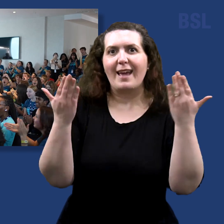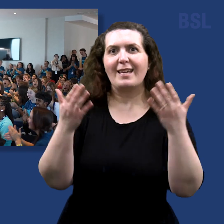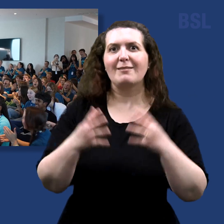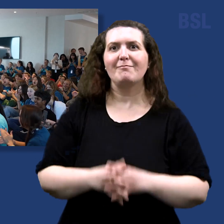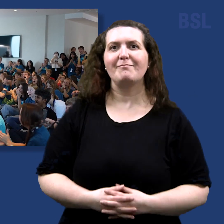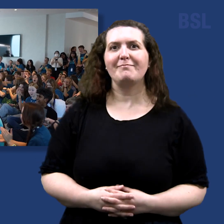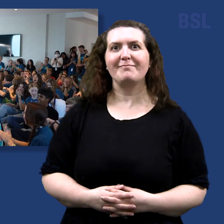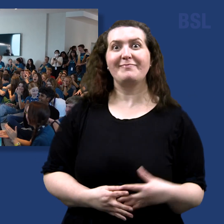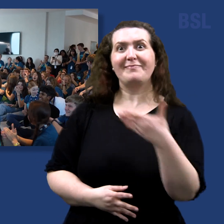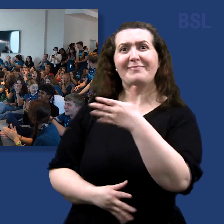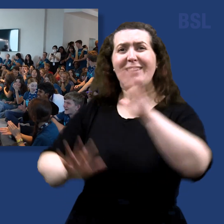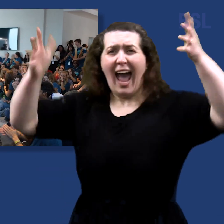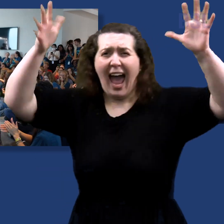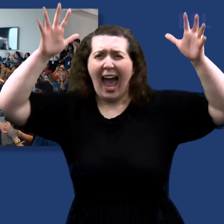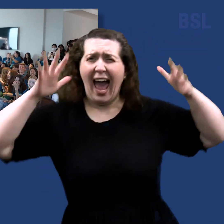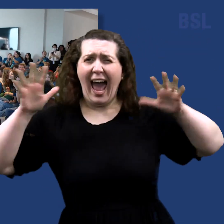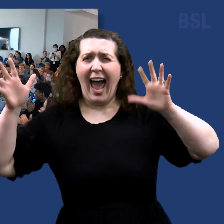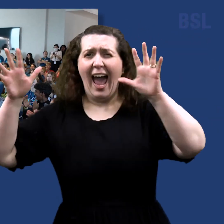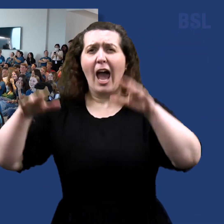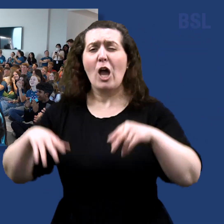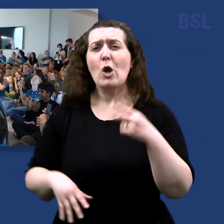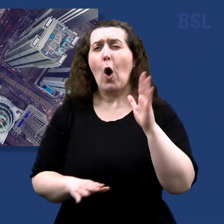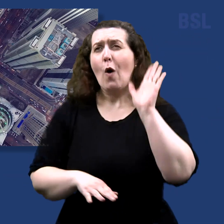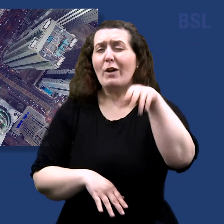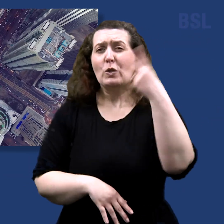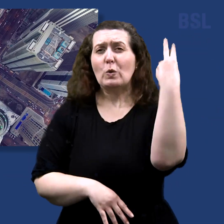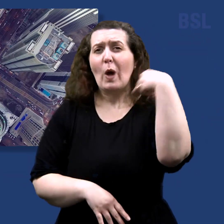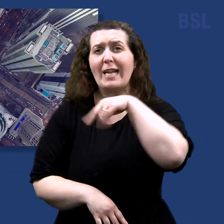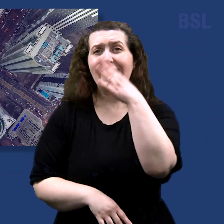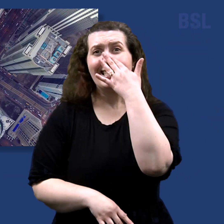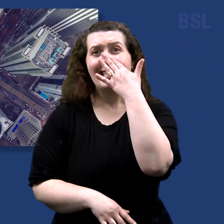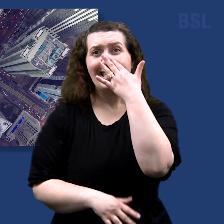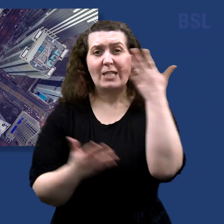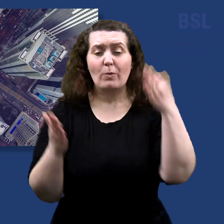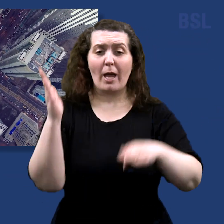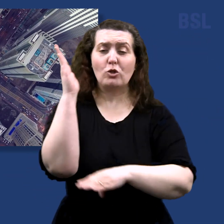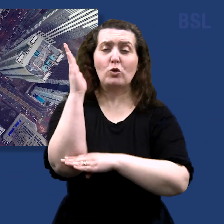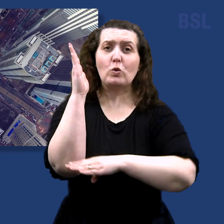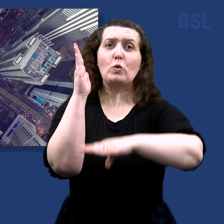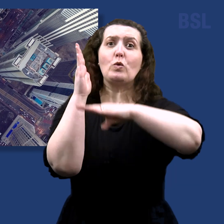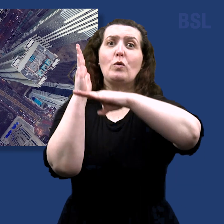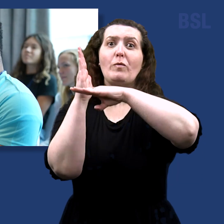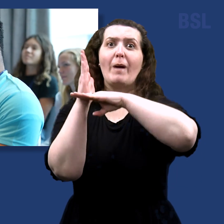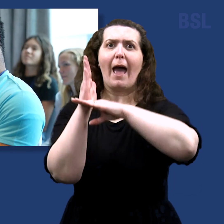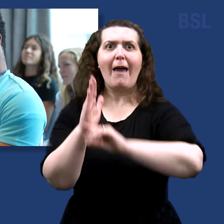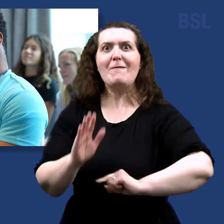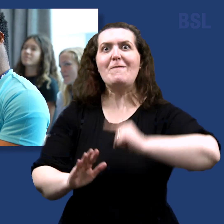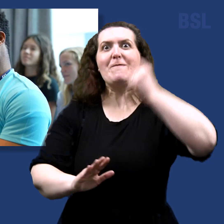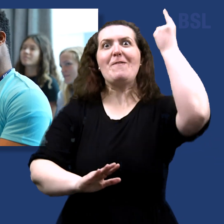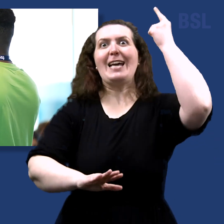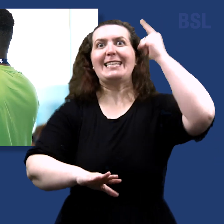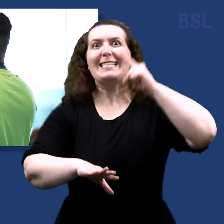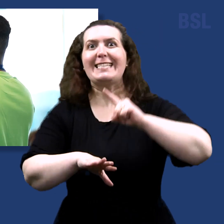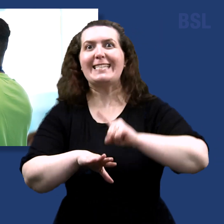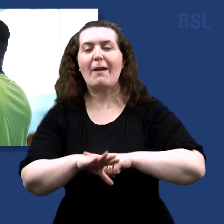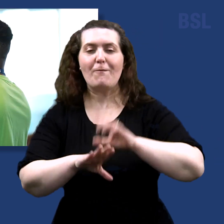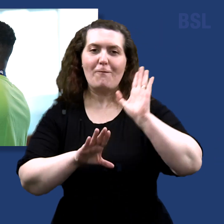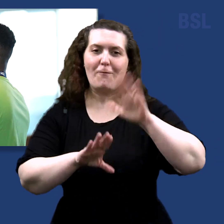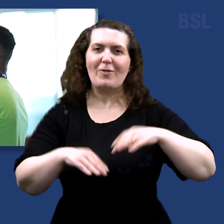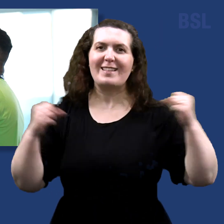More than 200 teens gathered in Dubai to attend an historic For the Strength of Youth conference in January. This is the